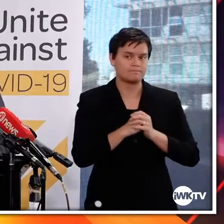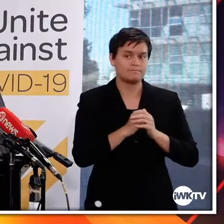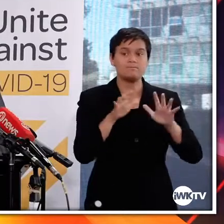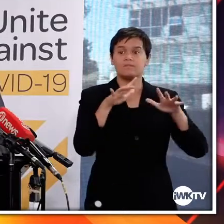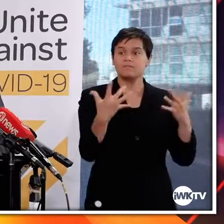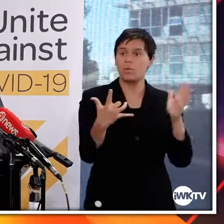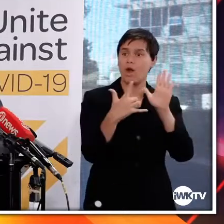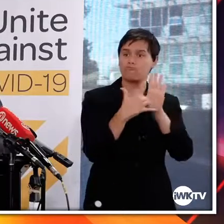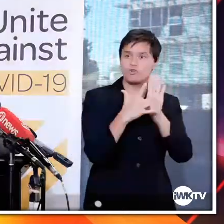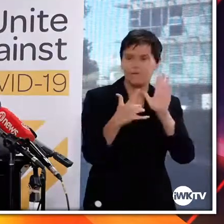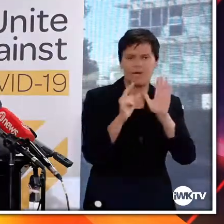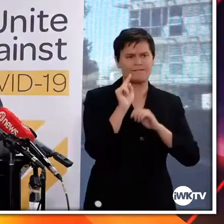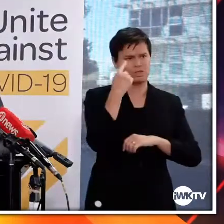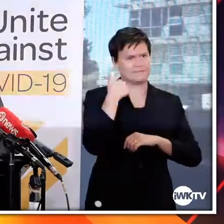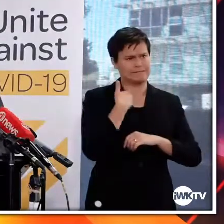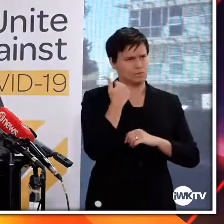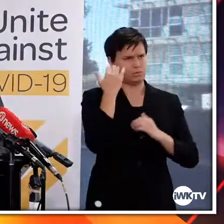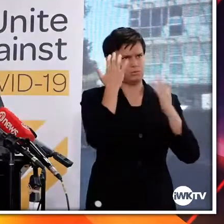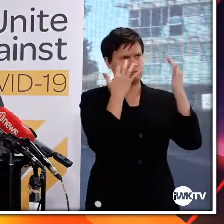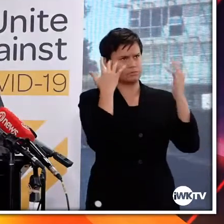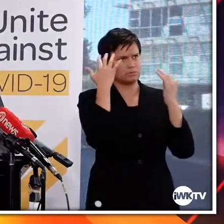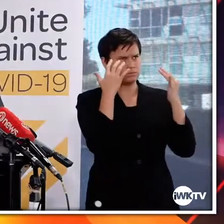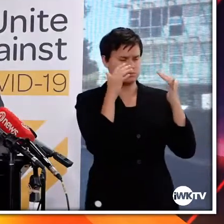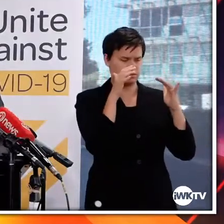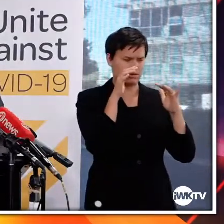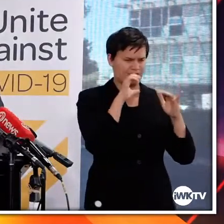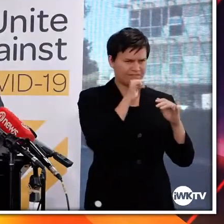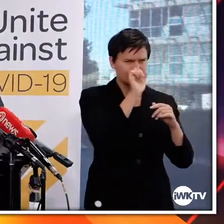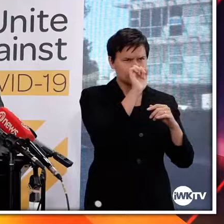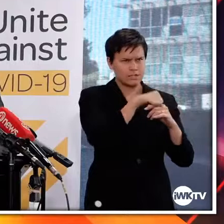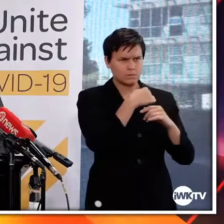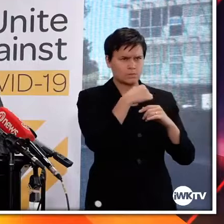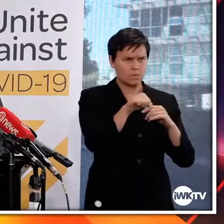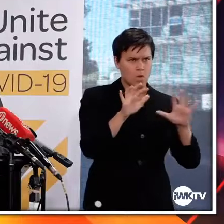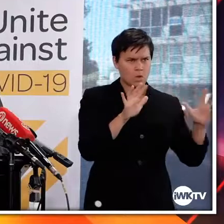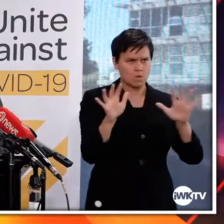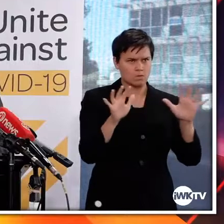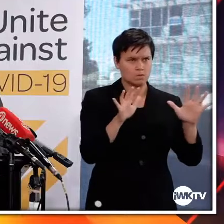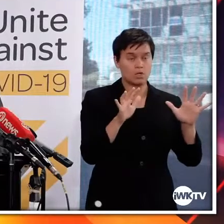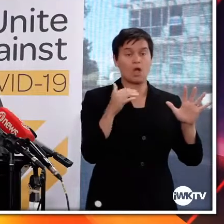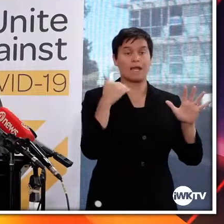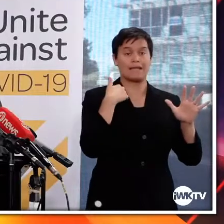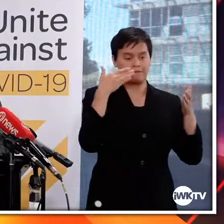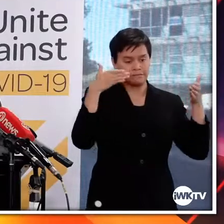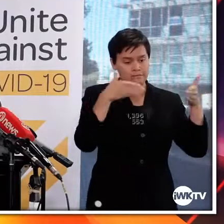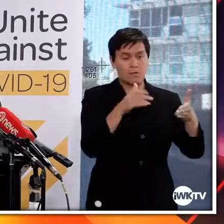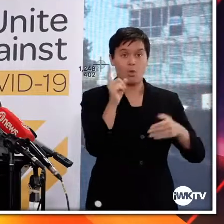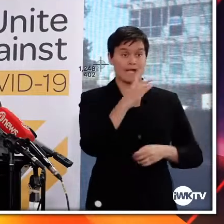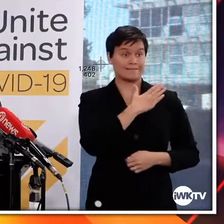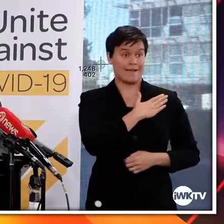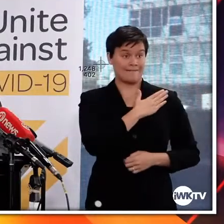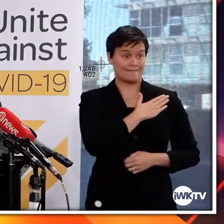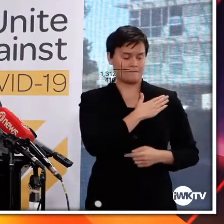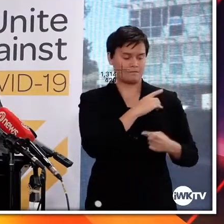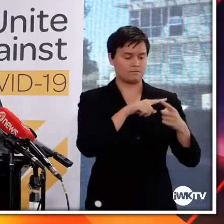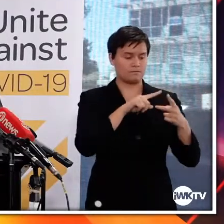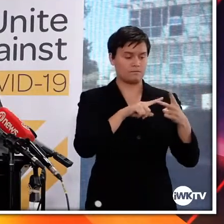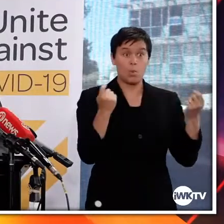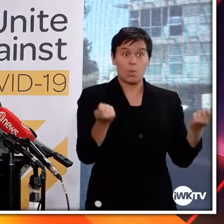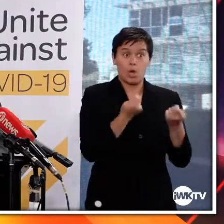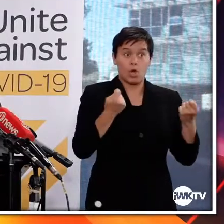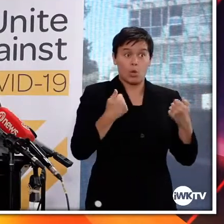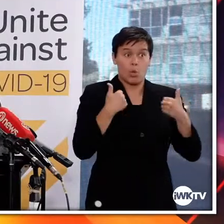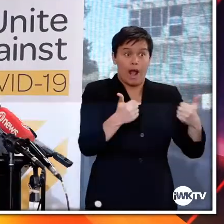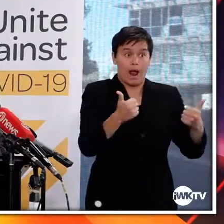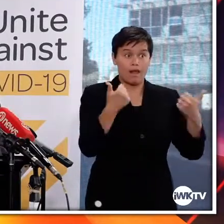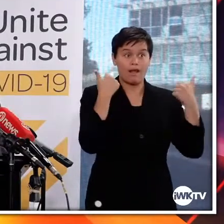in this process, and Chris will talk more to this, are the safety and effectiveness of the vaccine and the quality of its